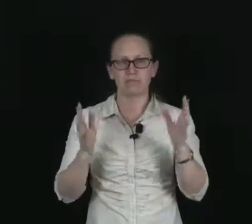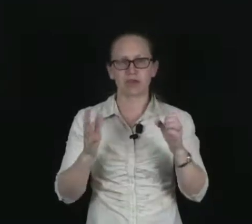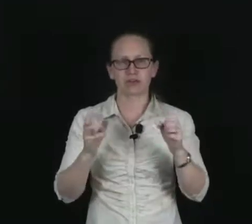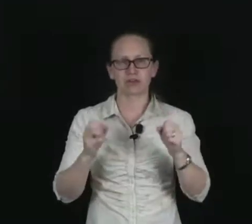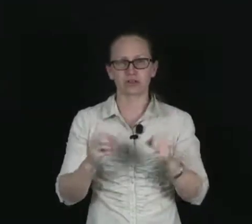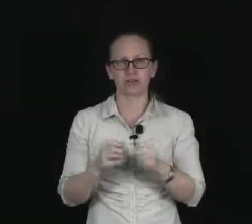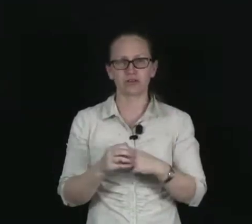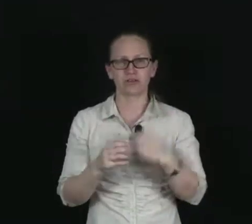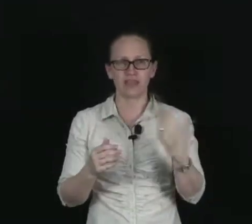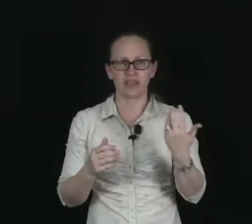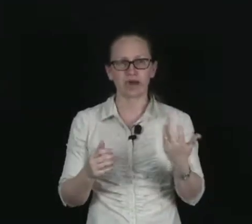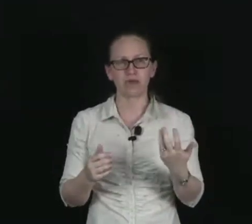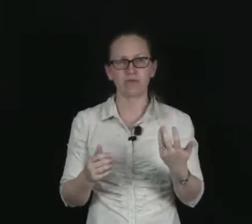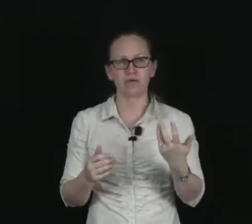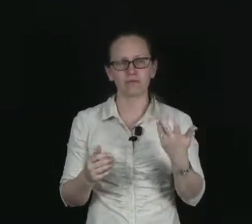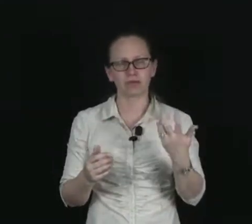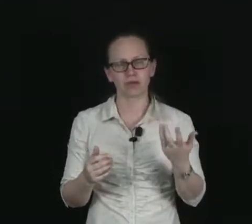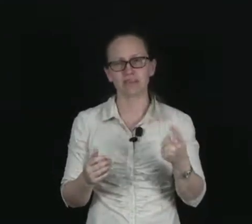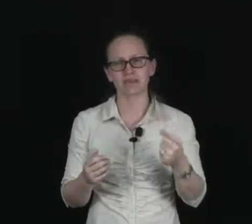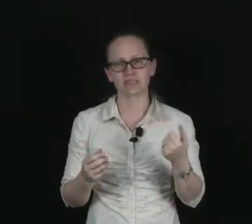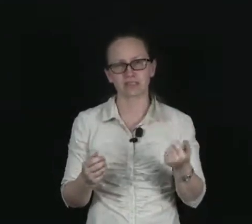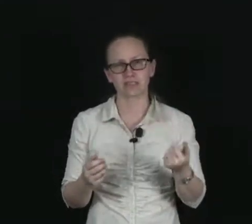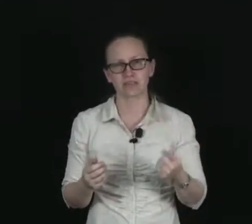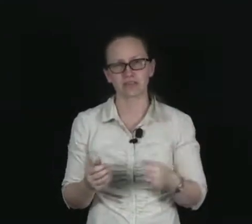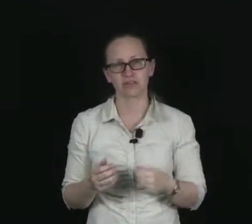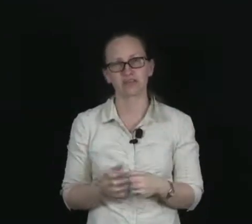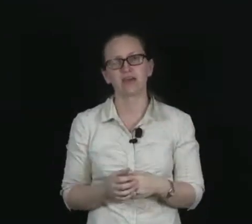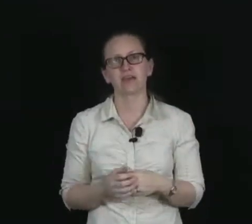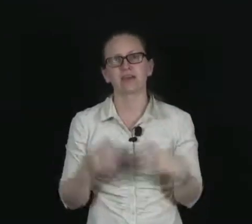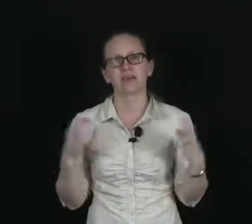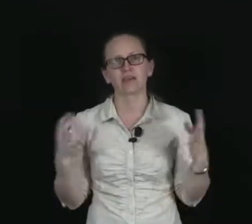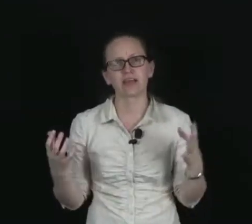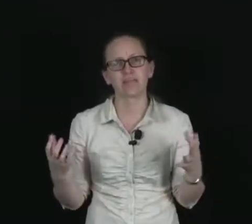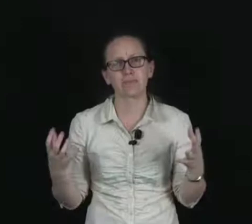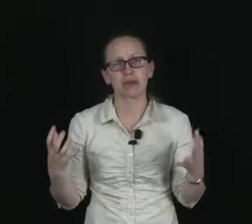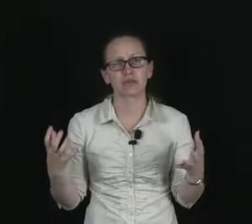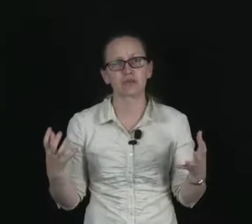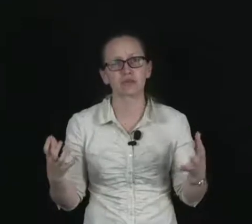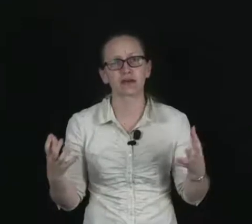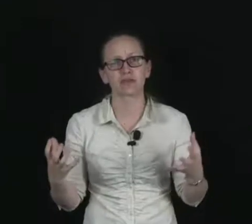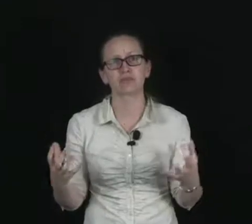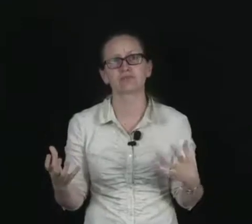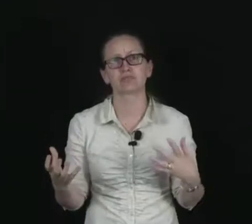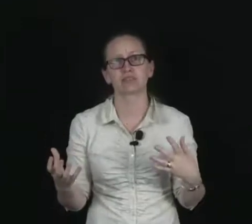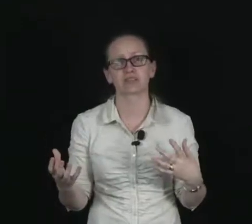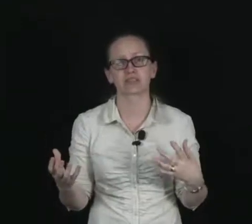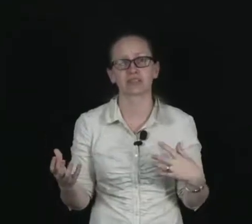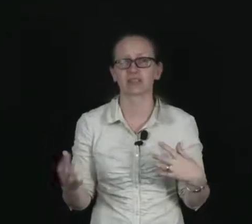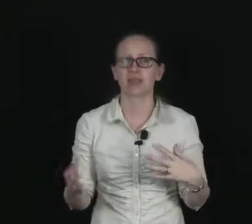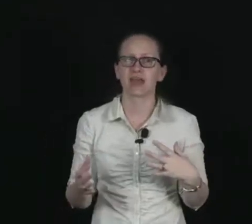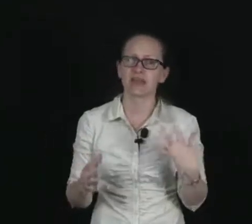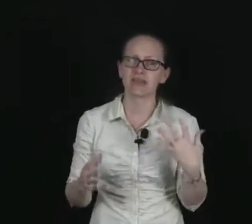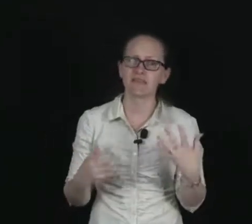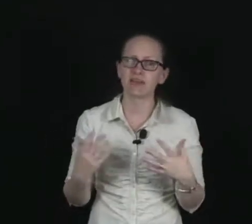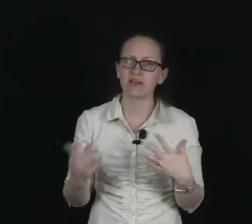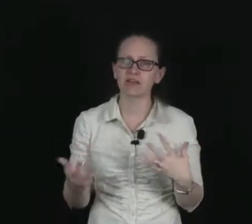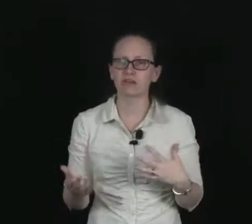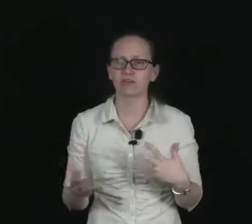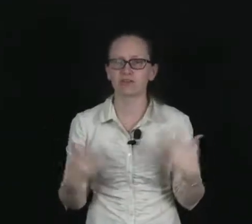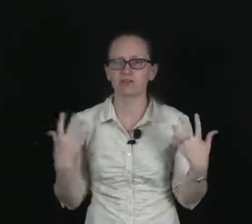the doctors use a cobalt-60 source. They actually have about 200 of these sources. And they're very good for